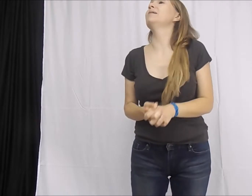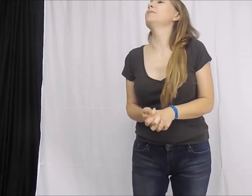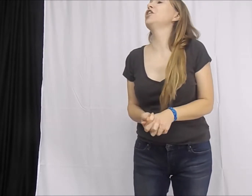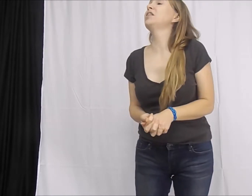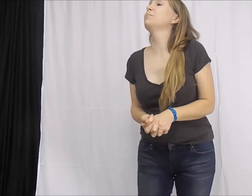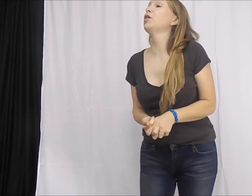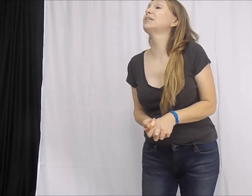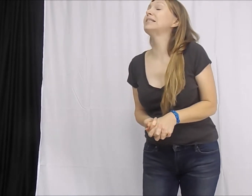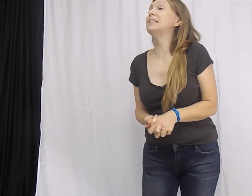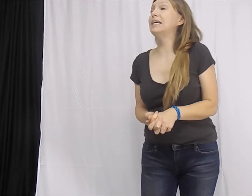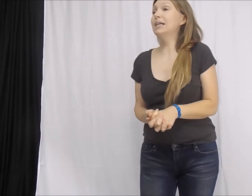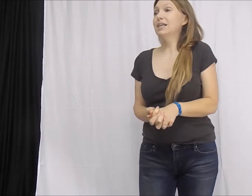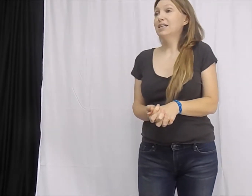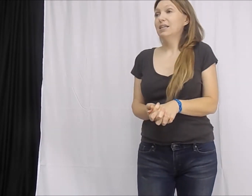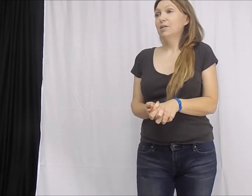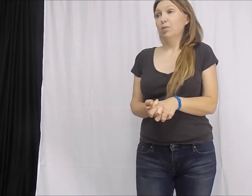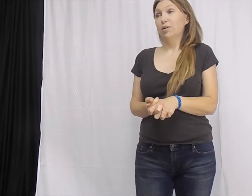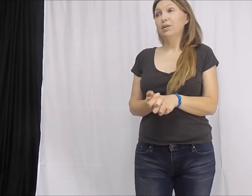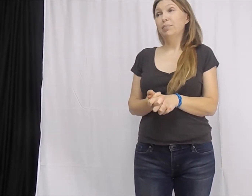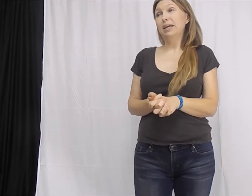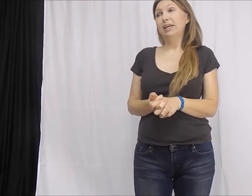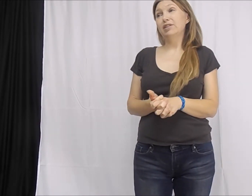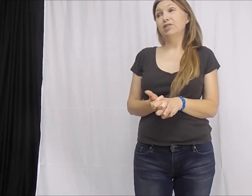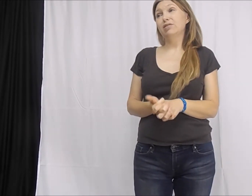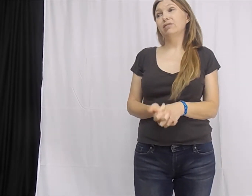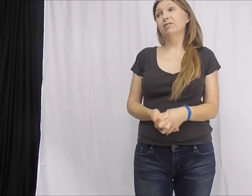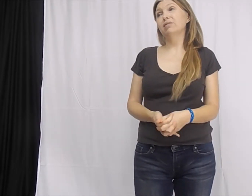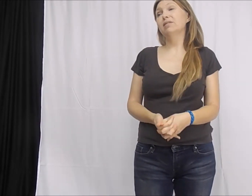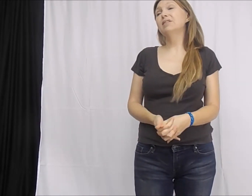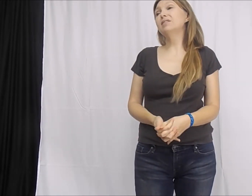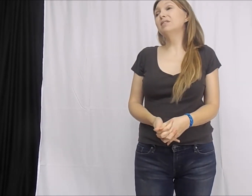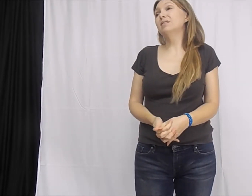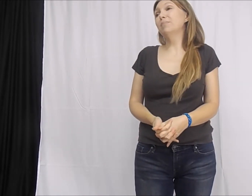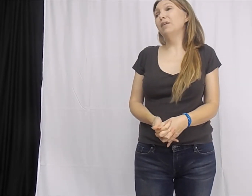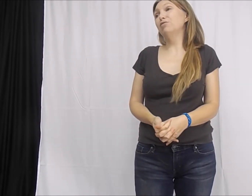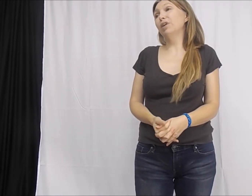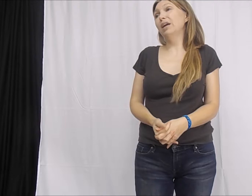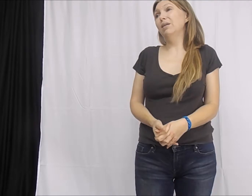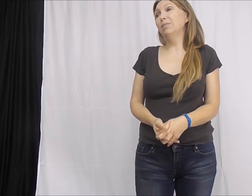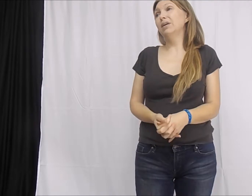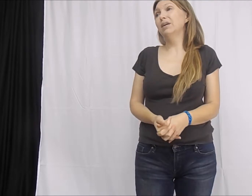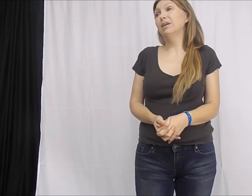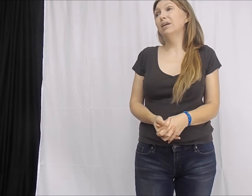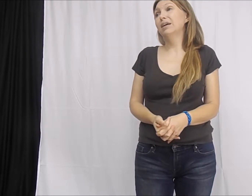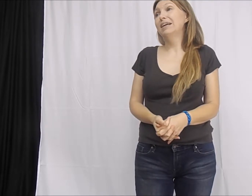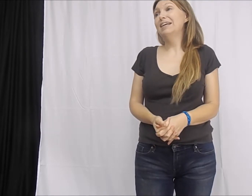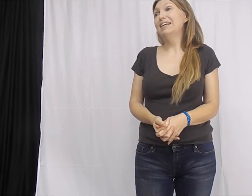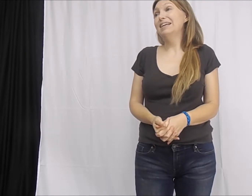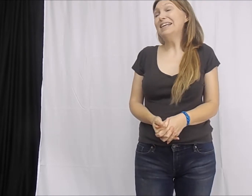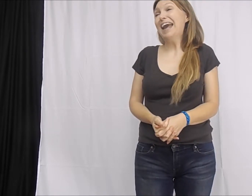married at the Baltic Sea on the beach. It's my dream. Yeah?